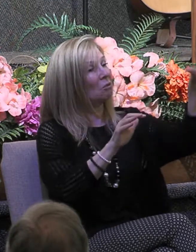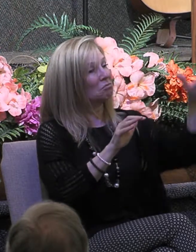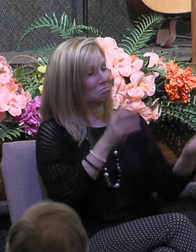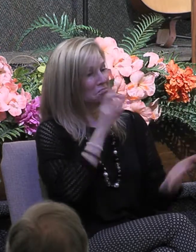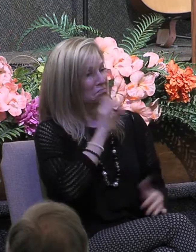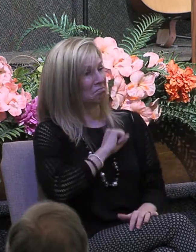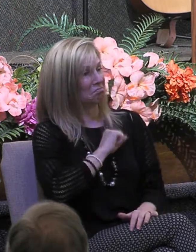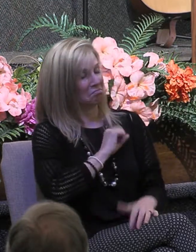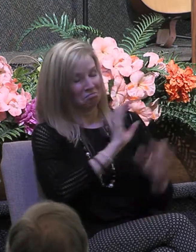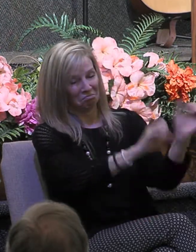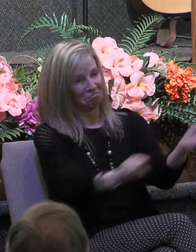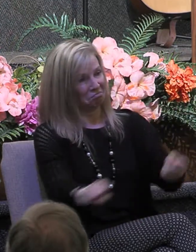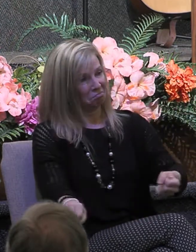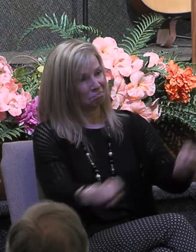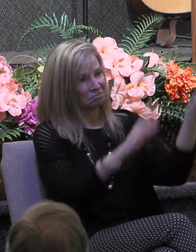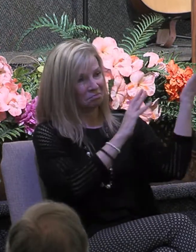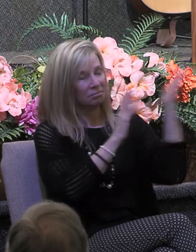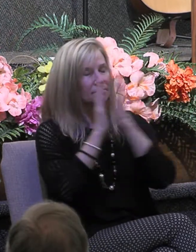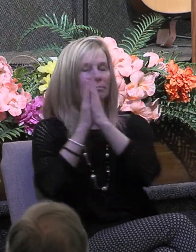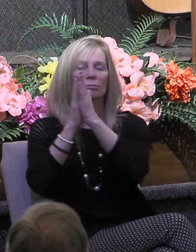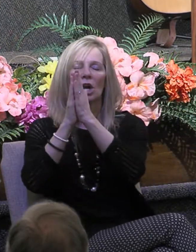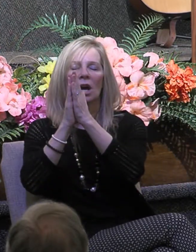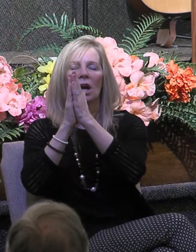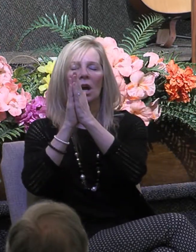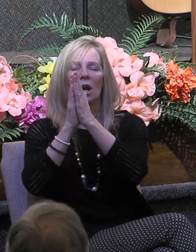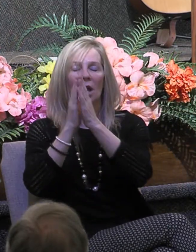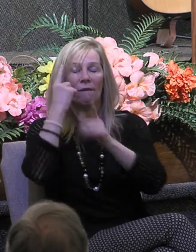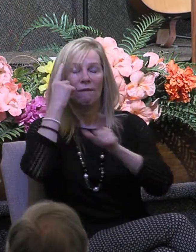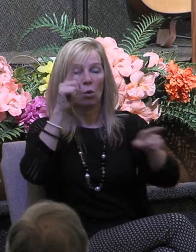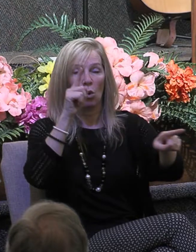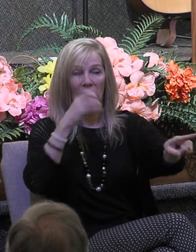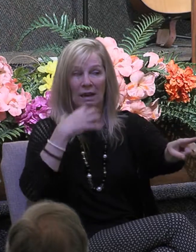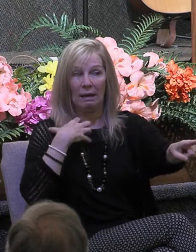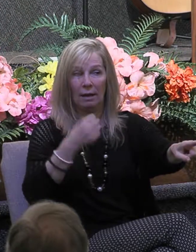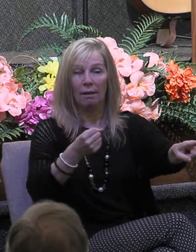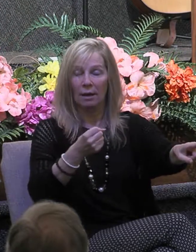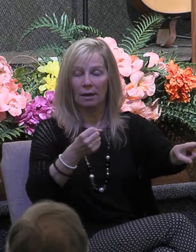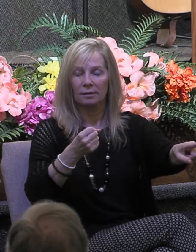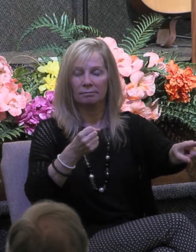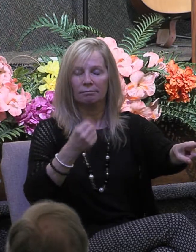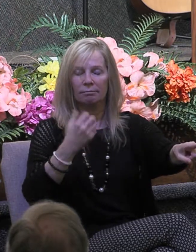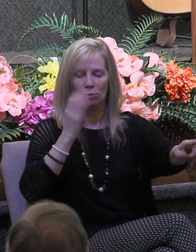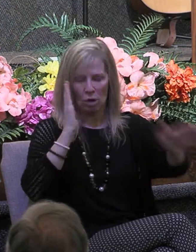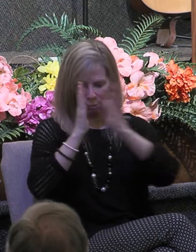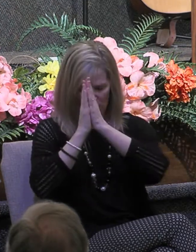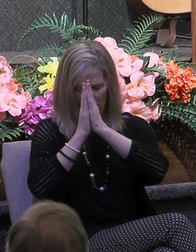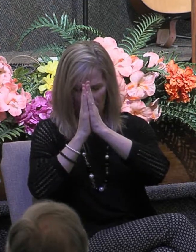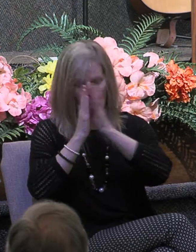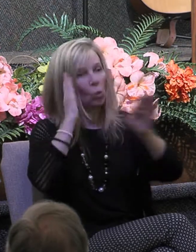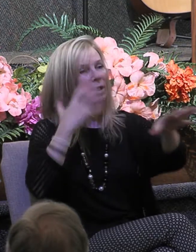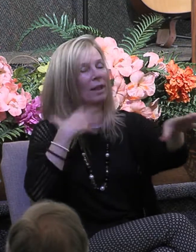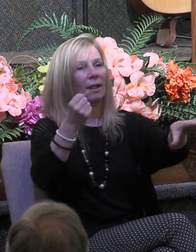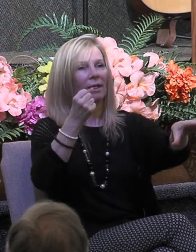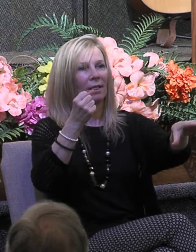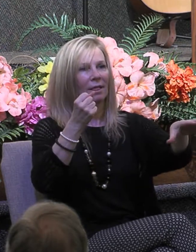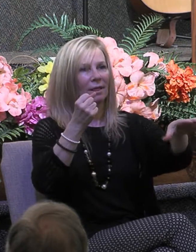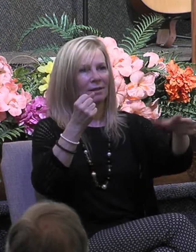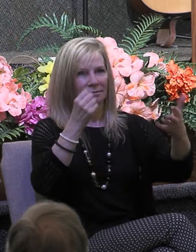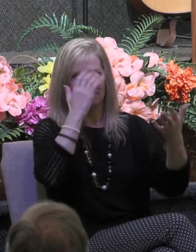with this gift one could pray for people to be healed and they would be healed with this gift one could pray for needed money